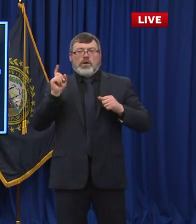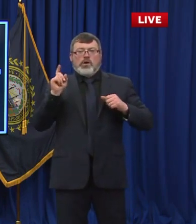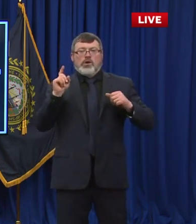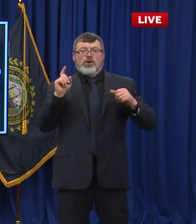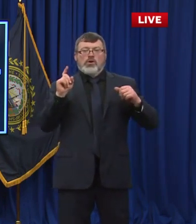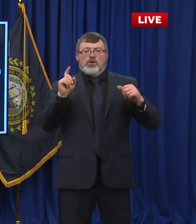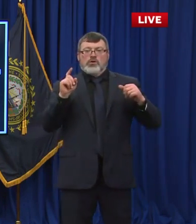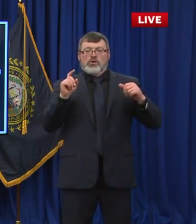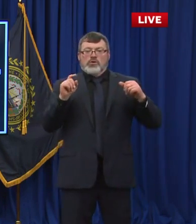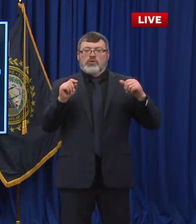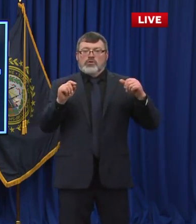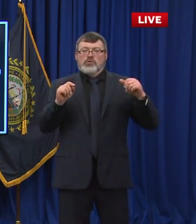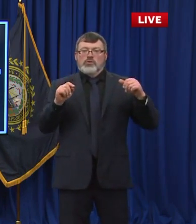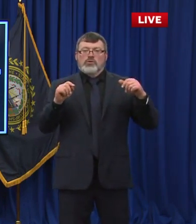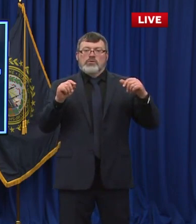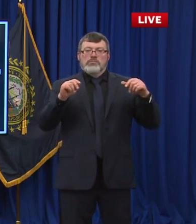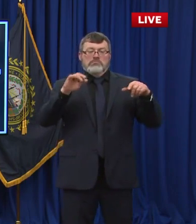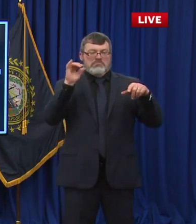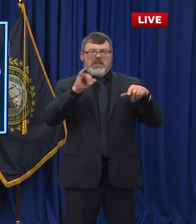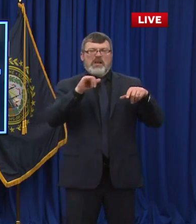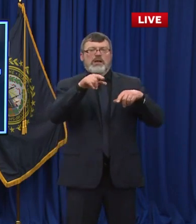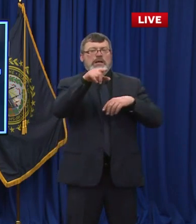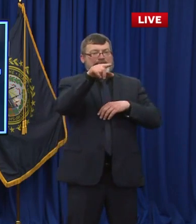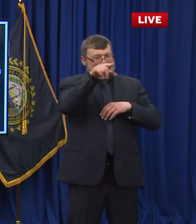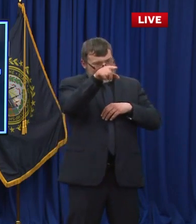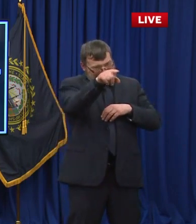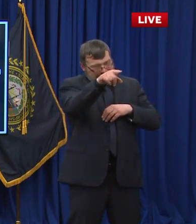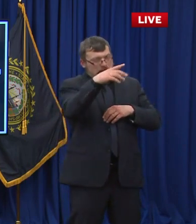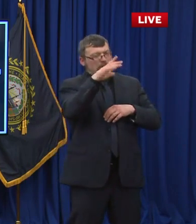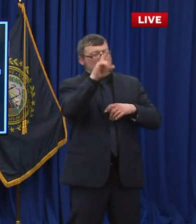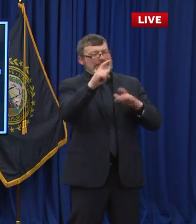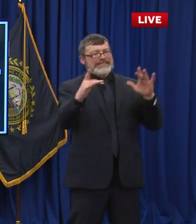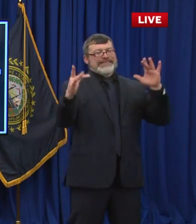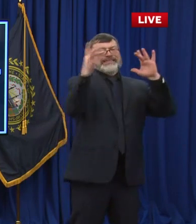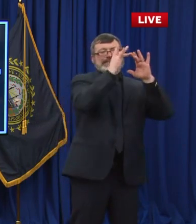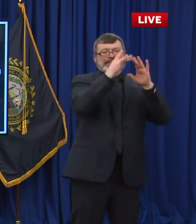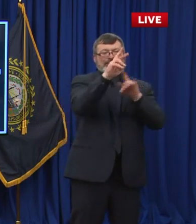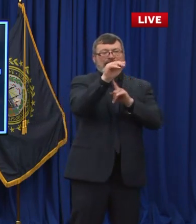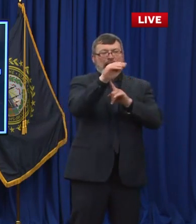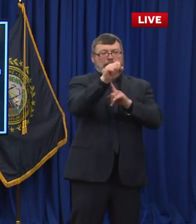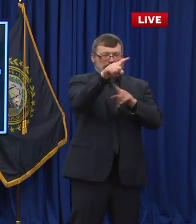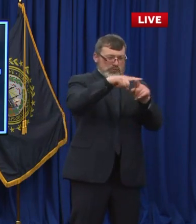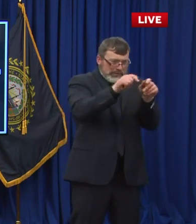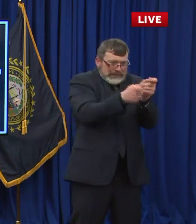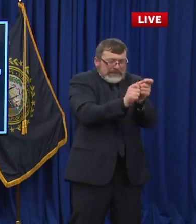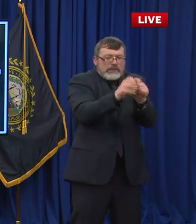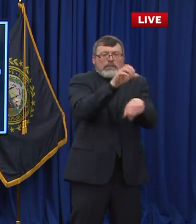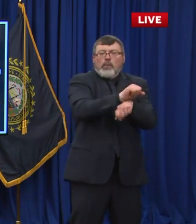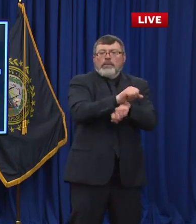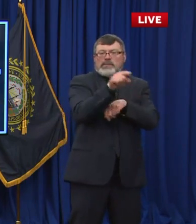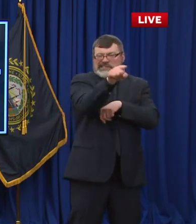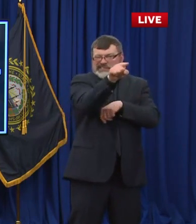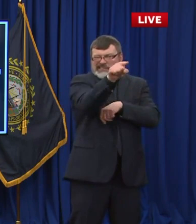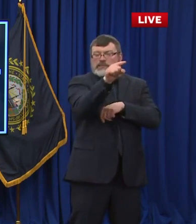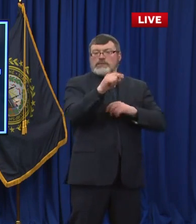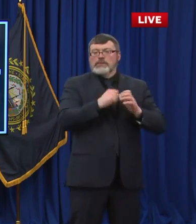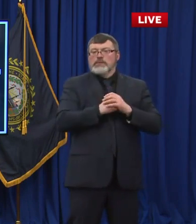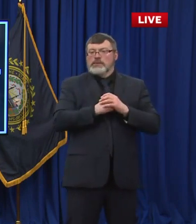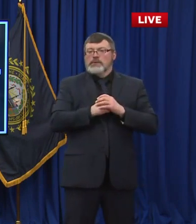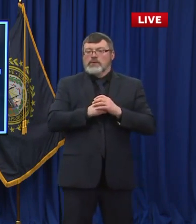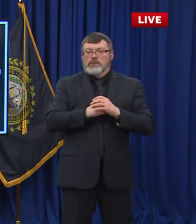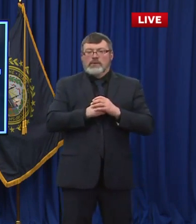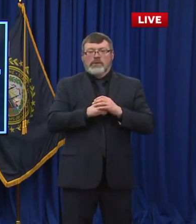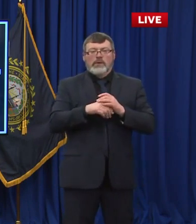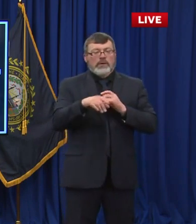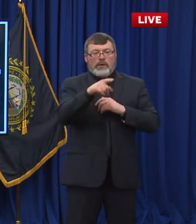So you'd have an extra spot. Yeah. right. I think I'm am I saying that right, Perry? Yep. Yep. Okay. I have another one on the executive